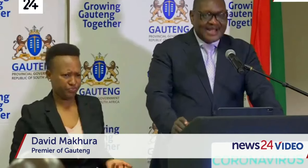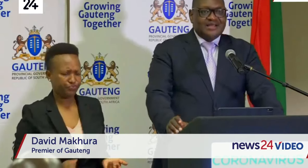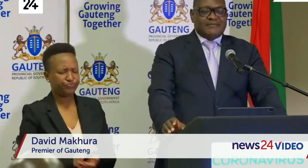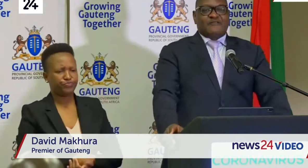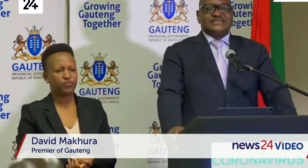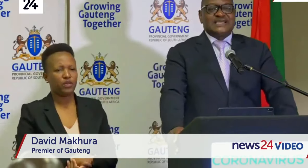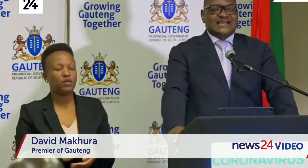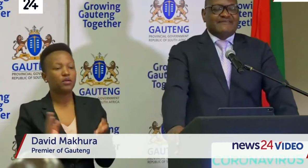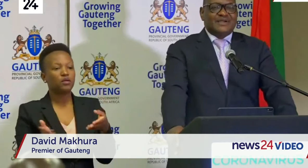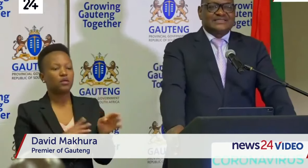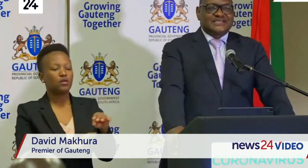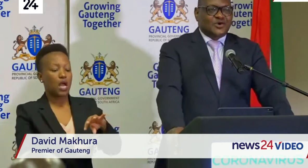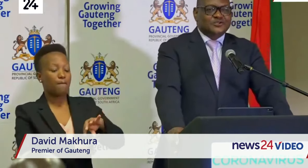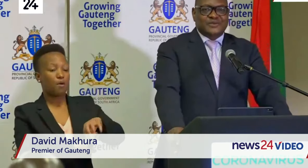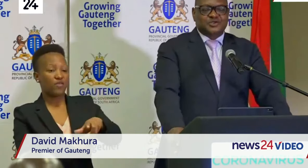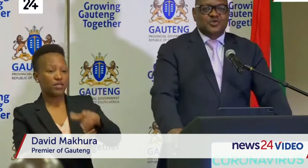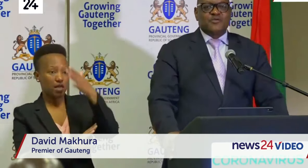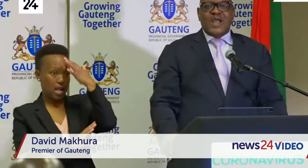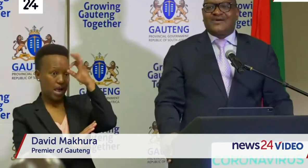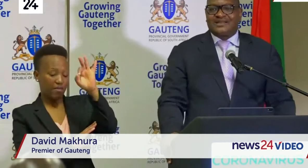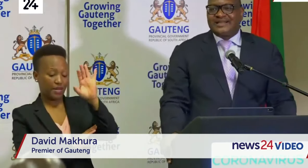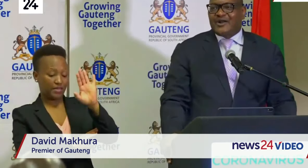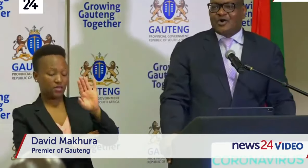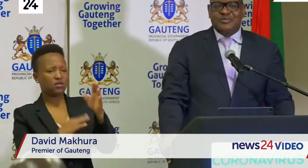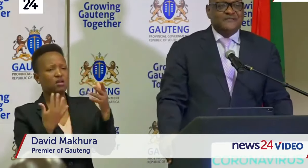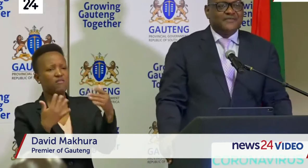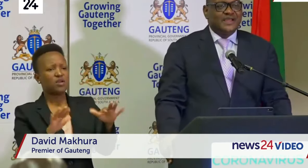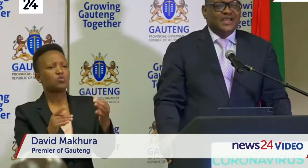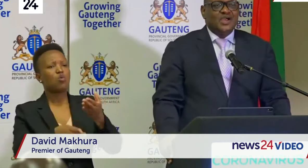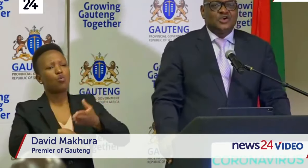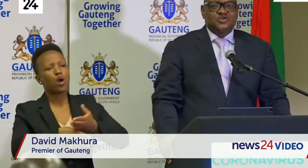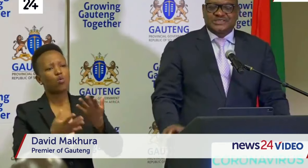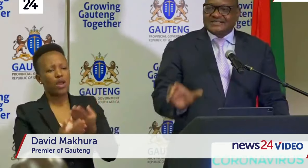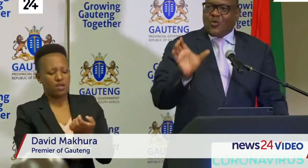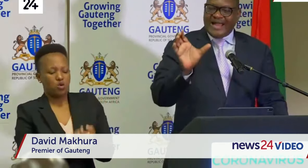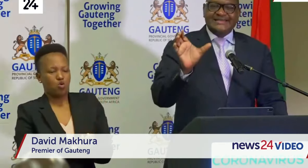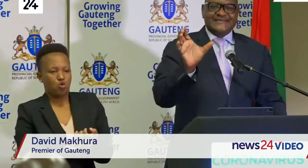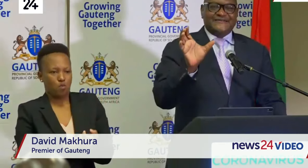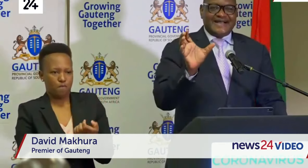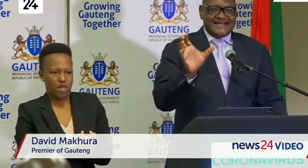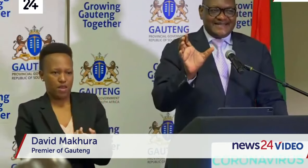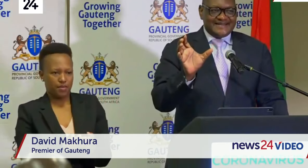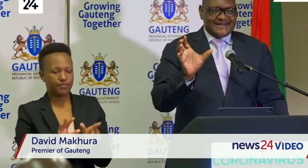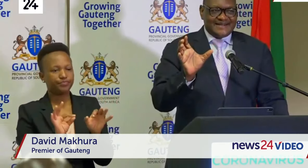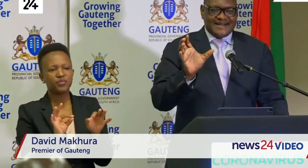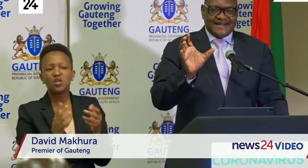The provincial government has also been doing work on the economy to just quantify